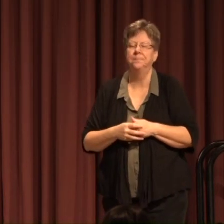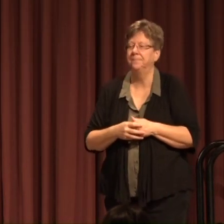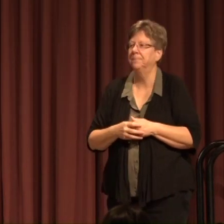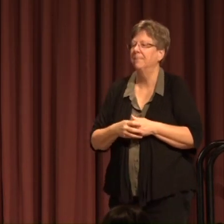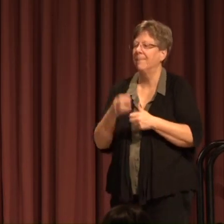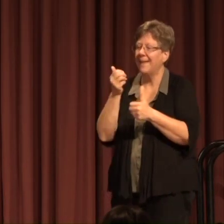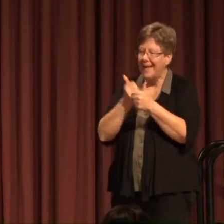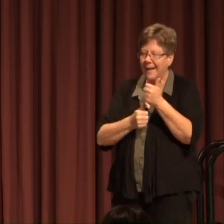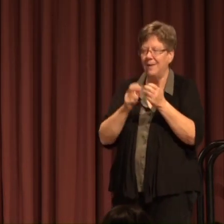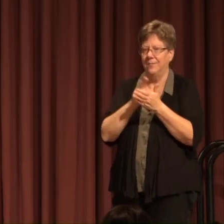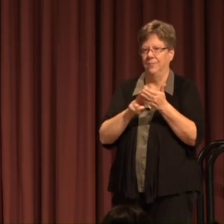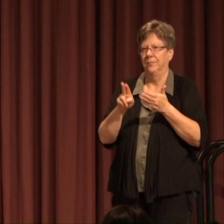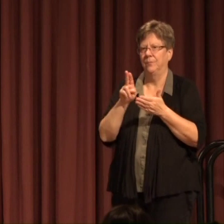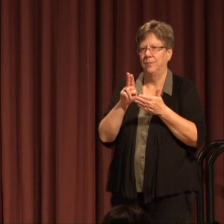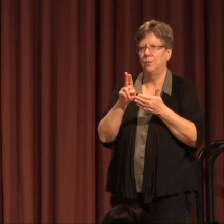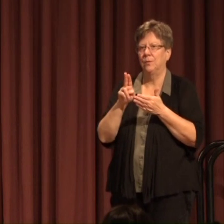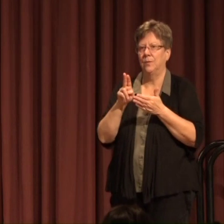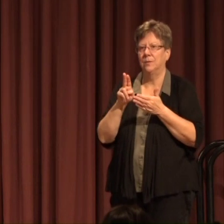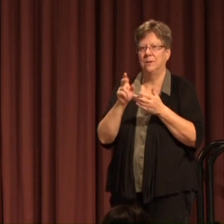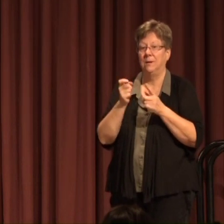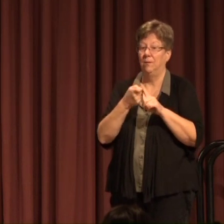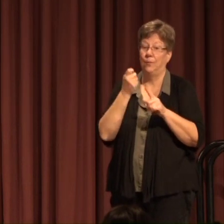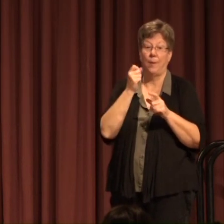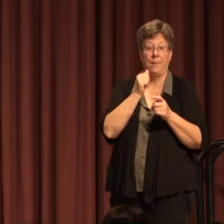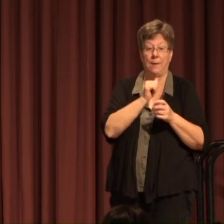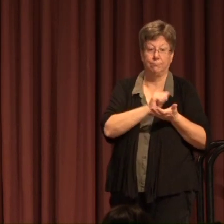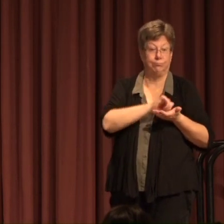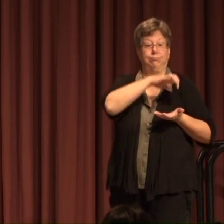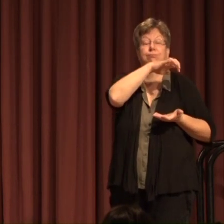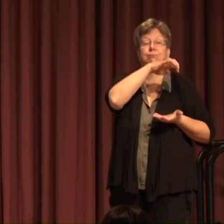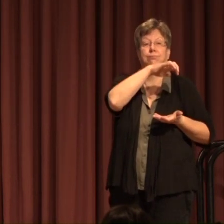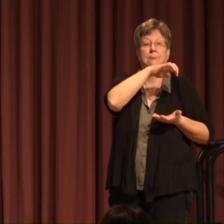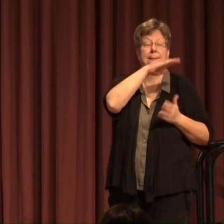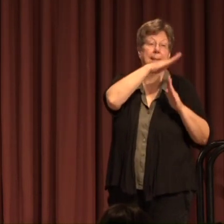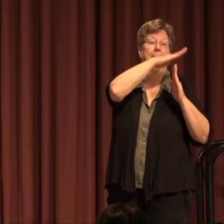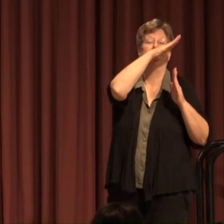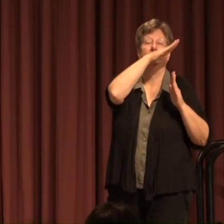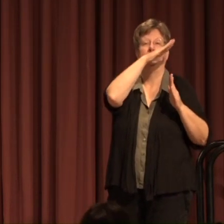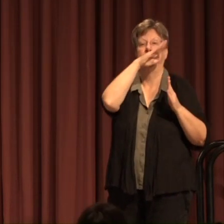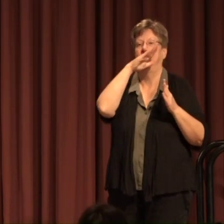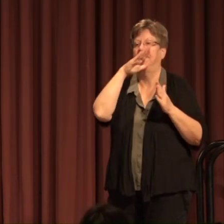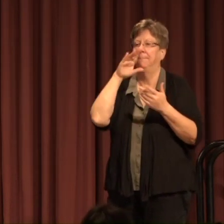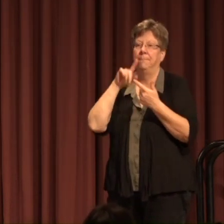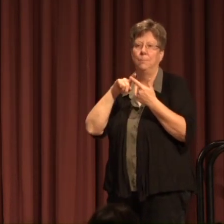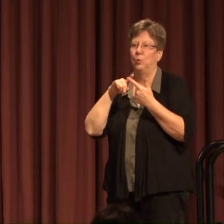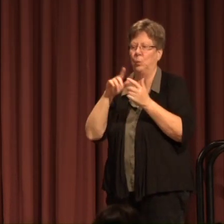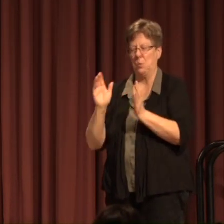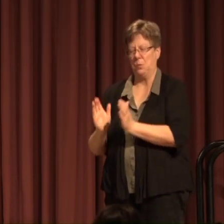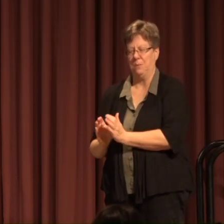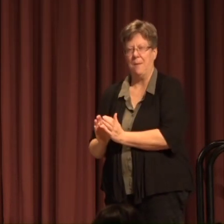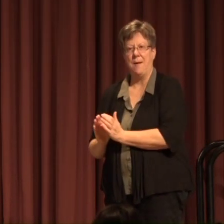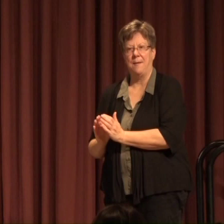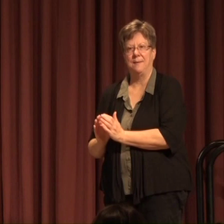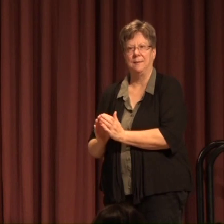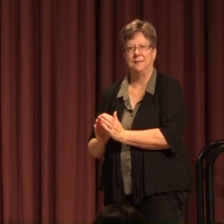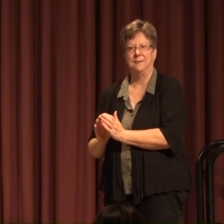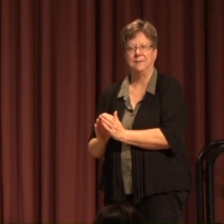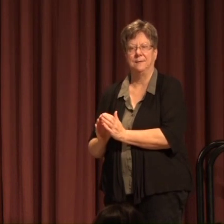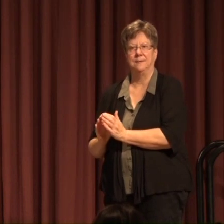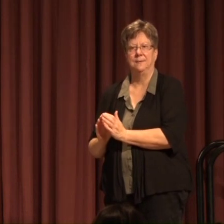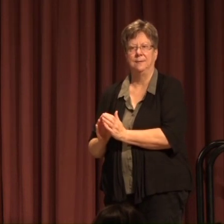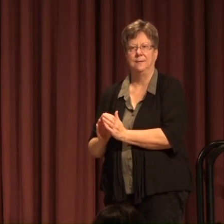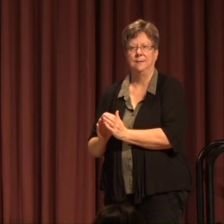Every university university From the richest and most elite in the country To the smallest and most fragile